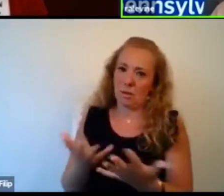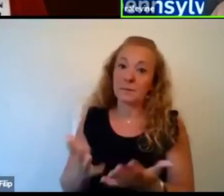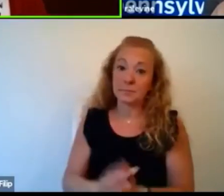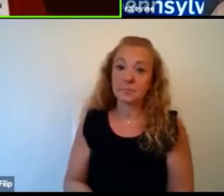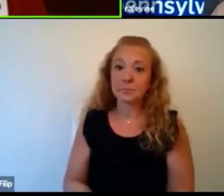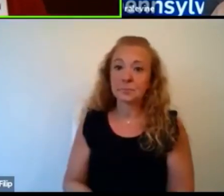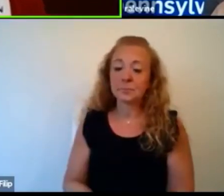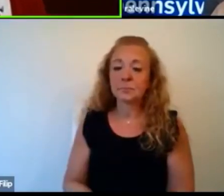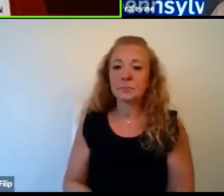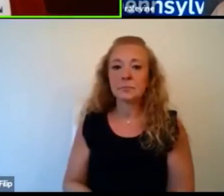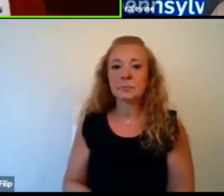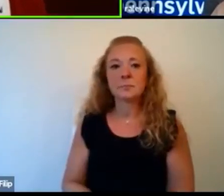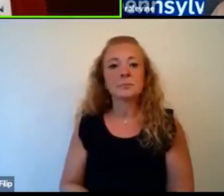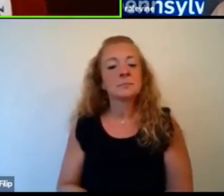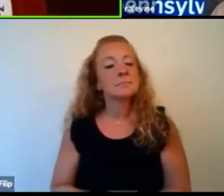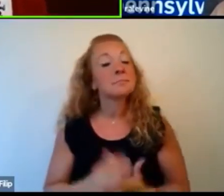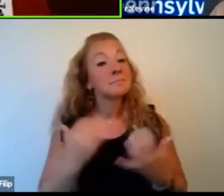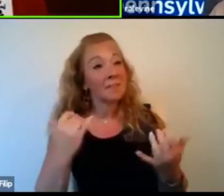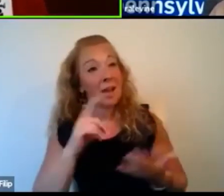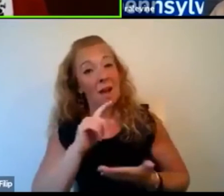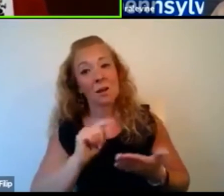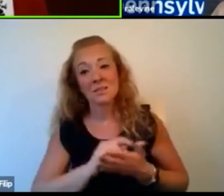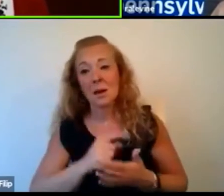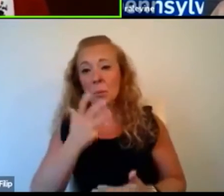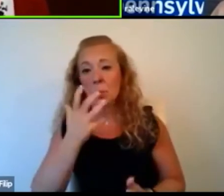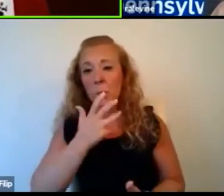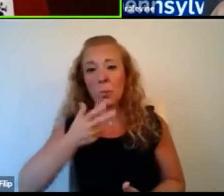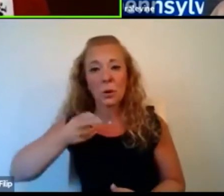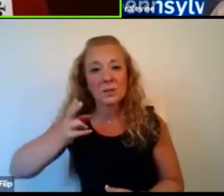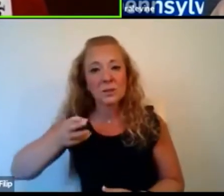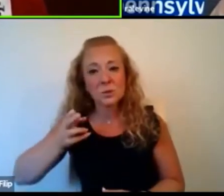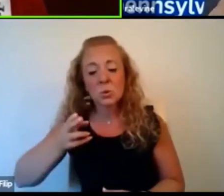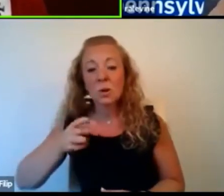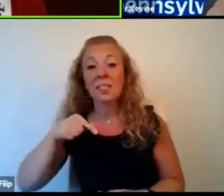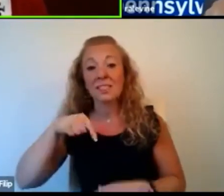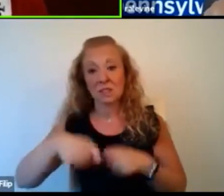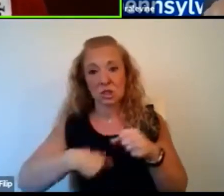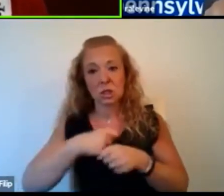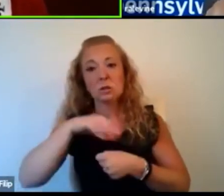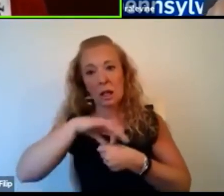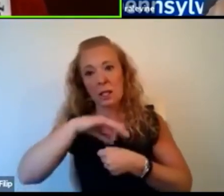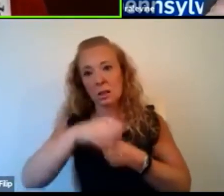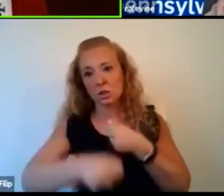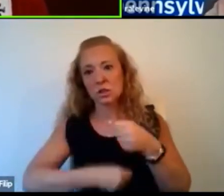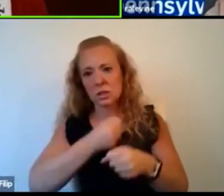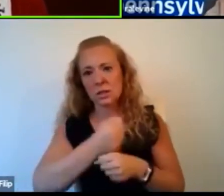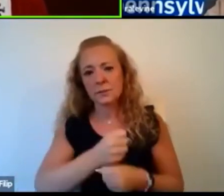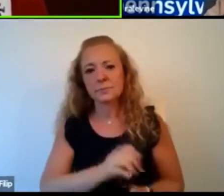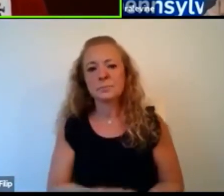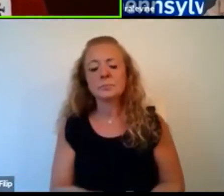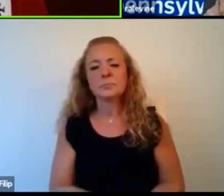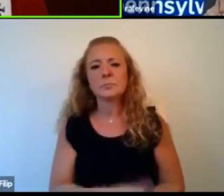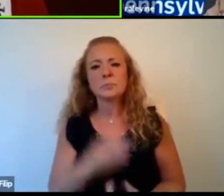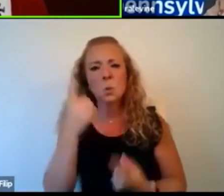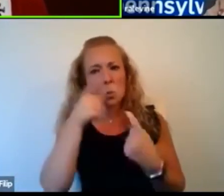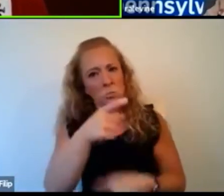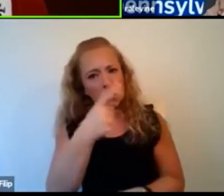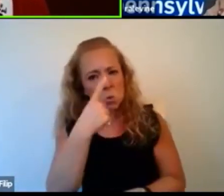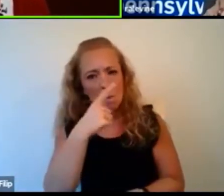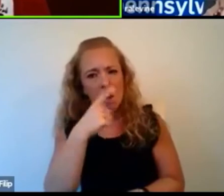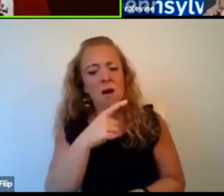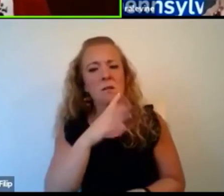So these are historic times for our country and this is an election year. Um, and I was wondering if you could talk a little bit,